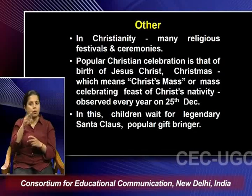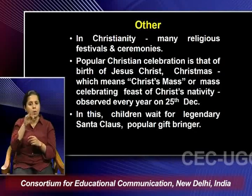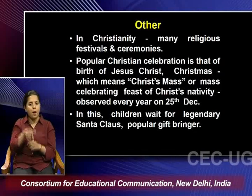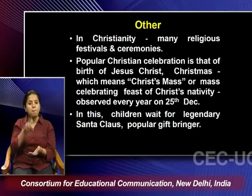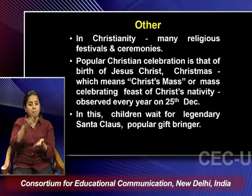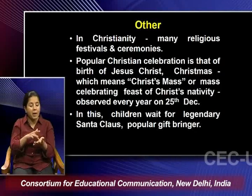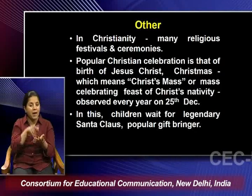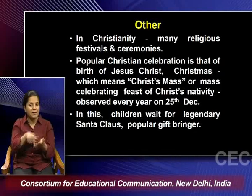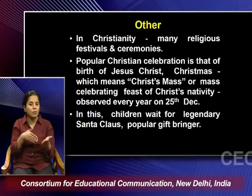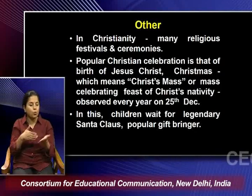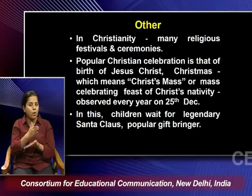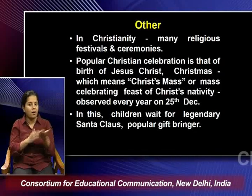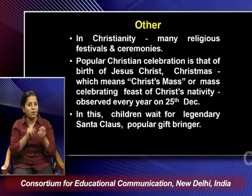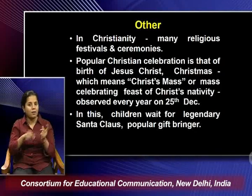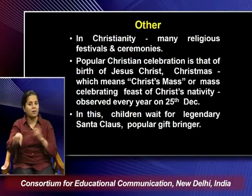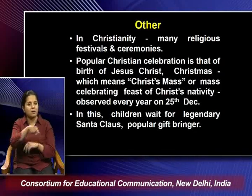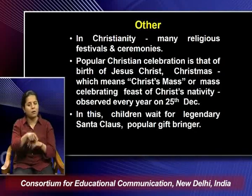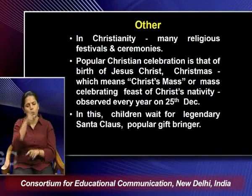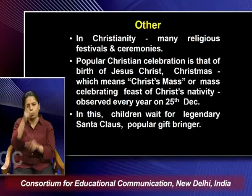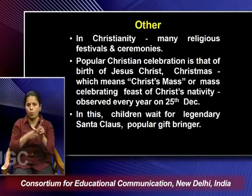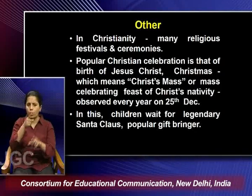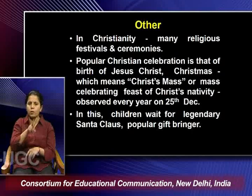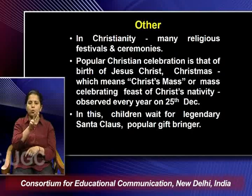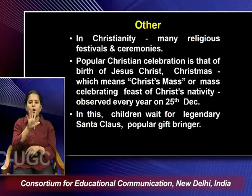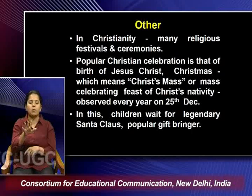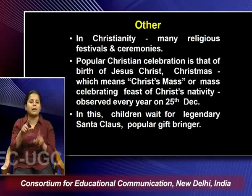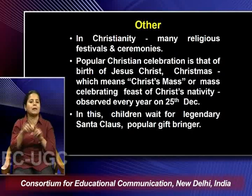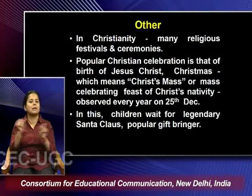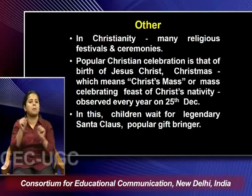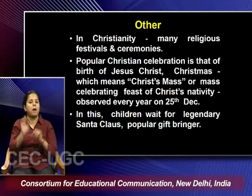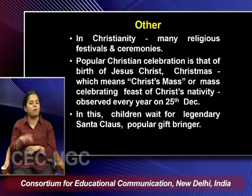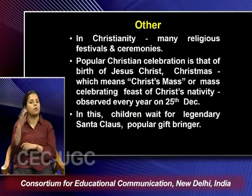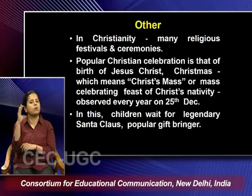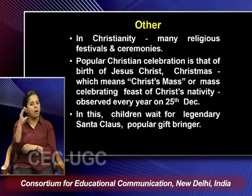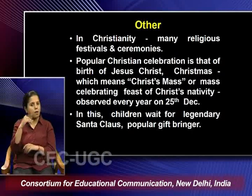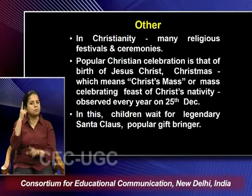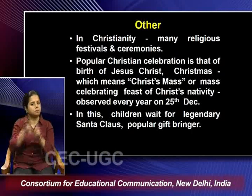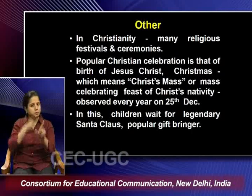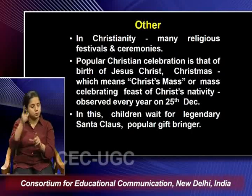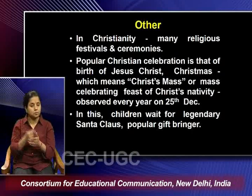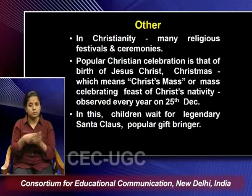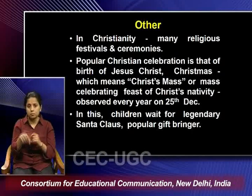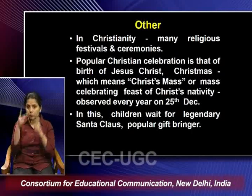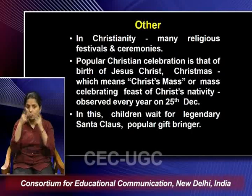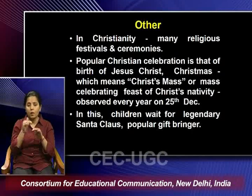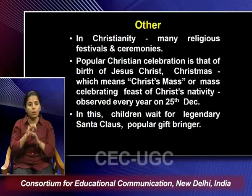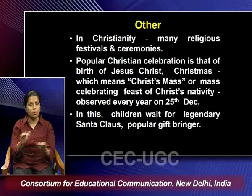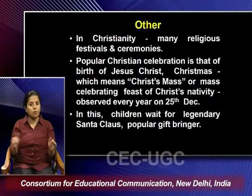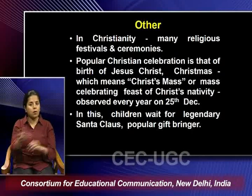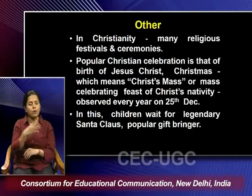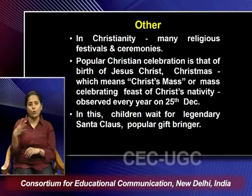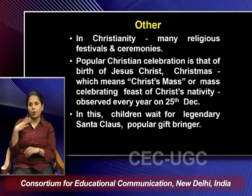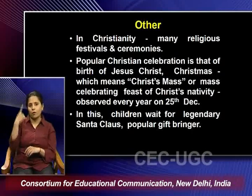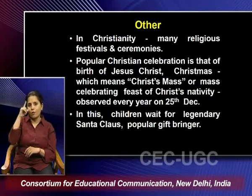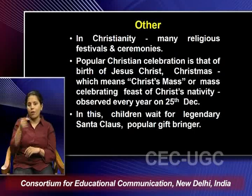which is observed every year on 25th December. So in this, we find the children, they also wait for